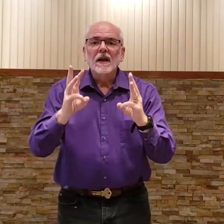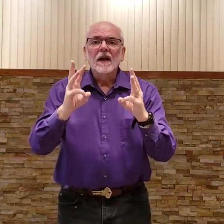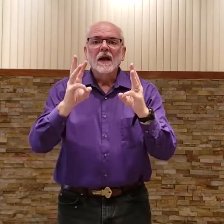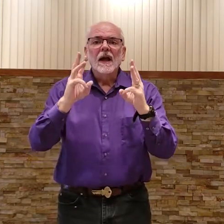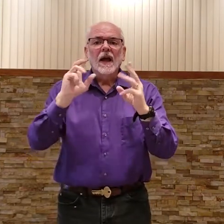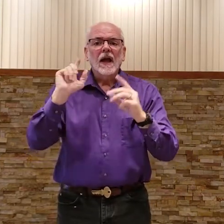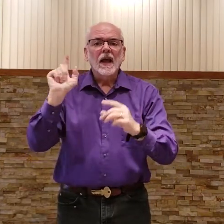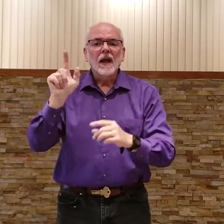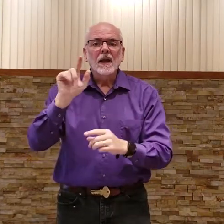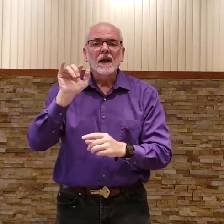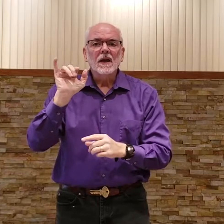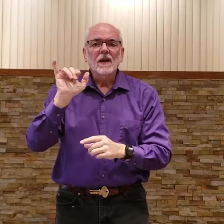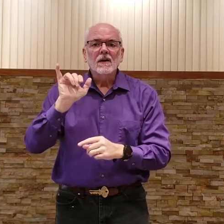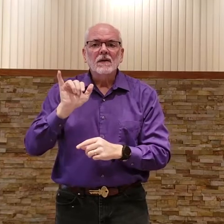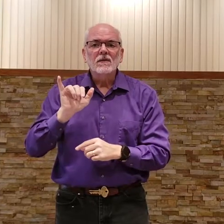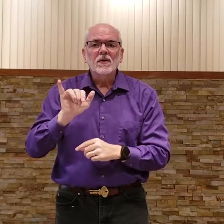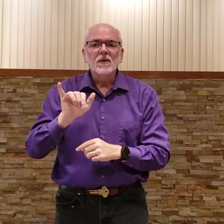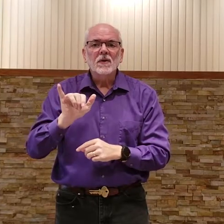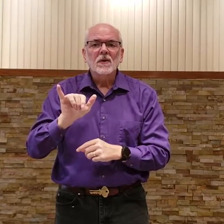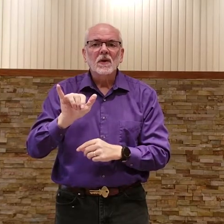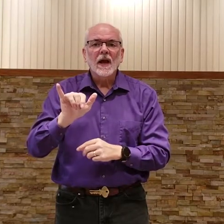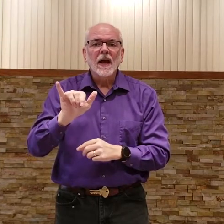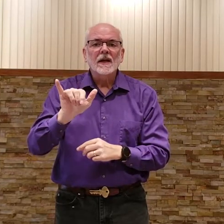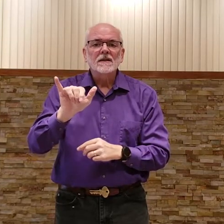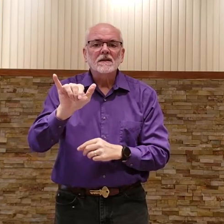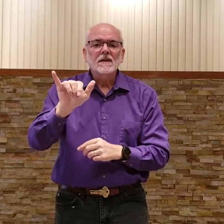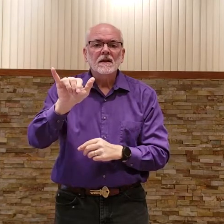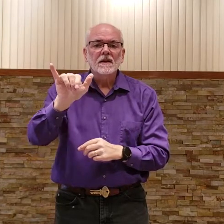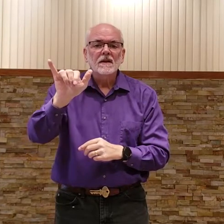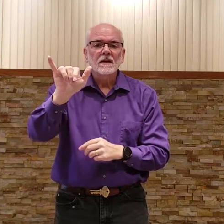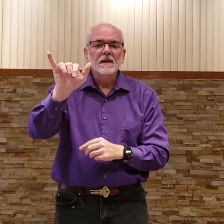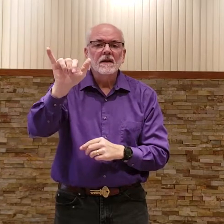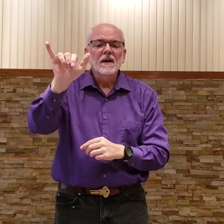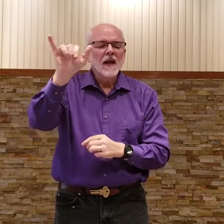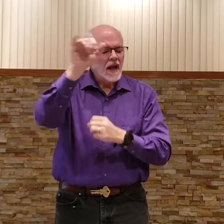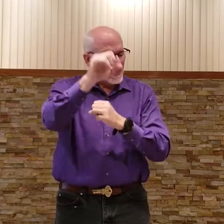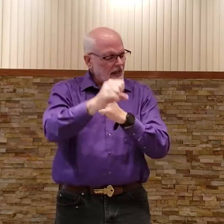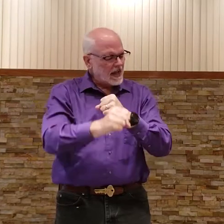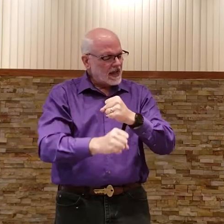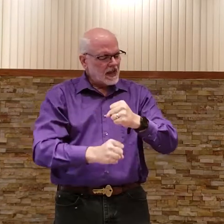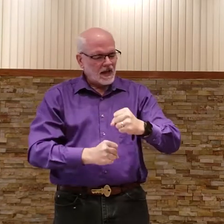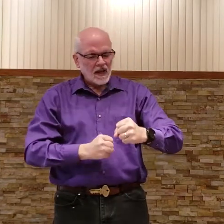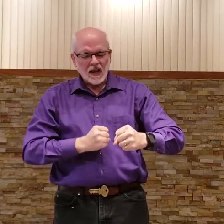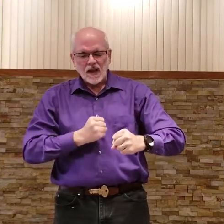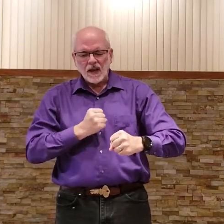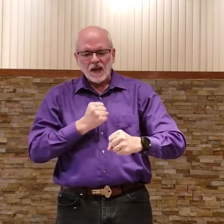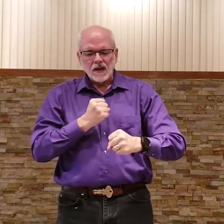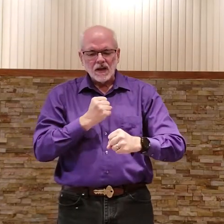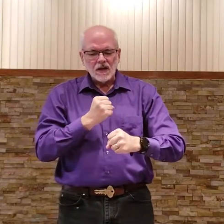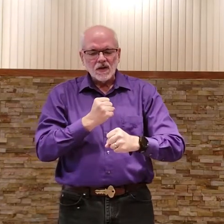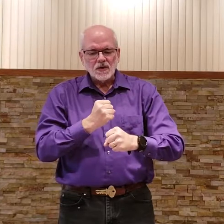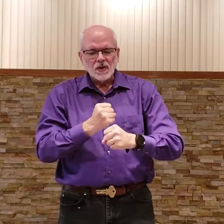While everlasting ages